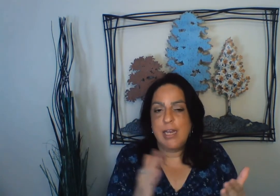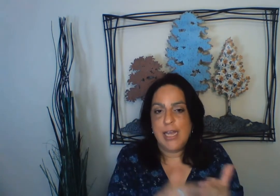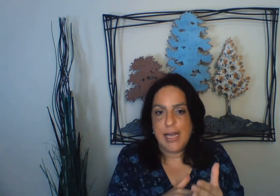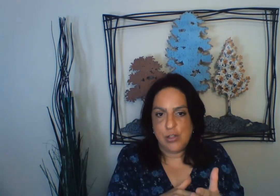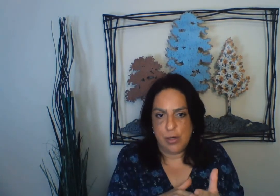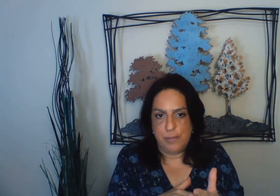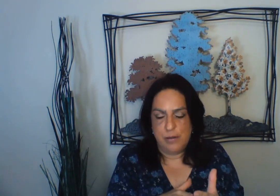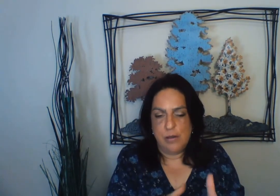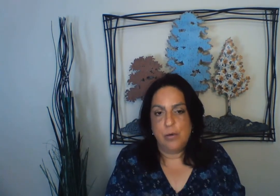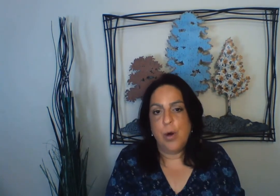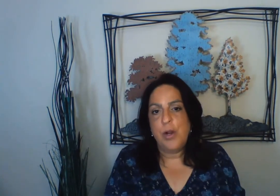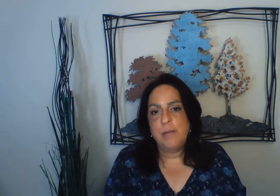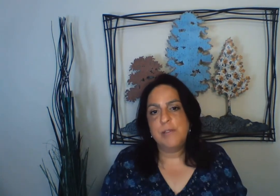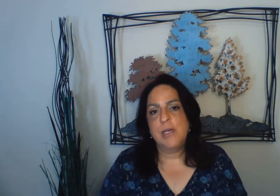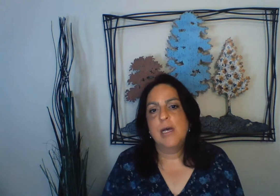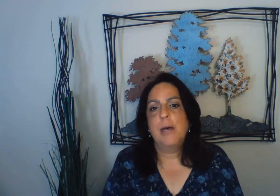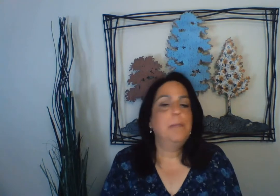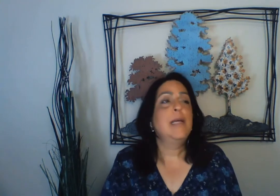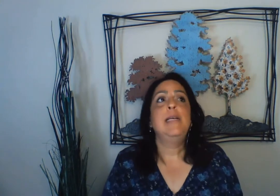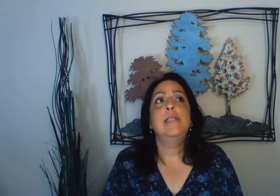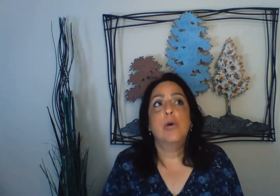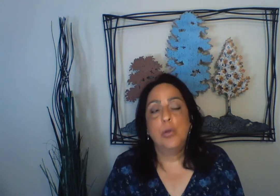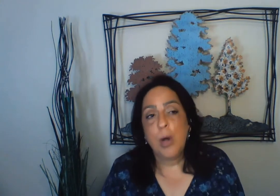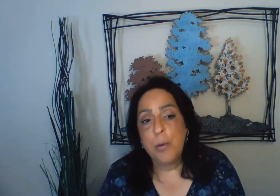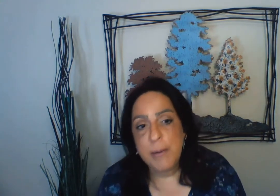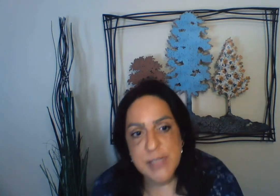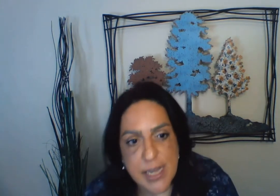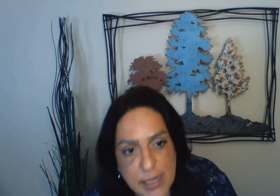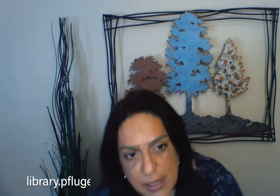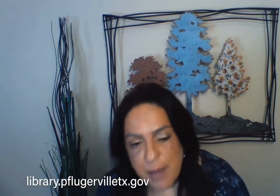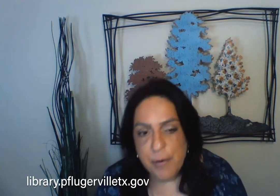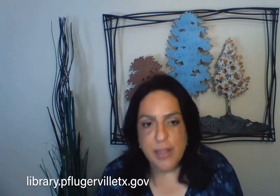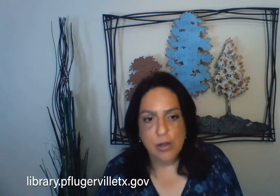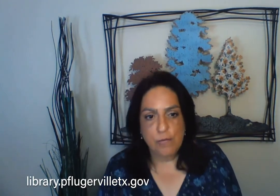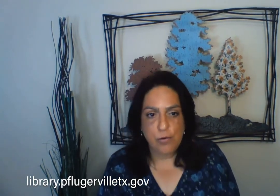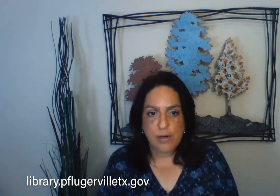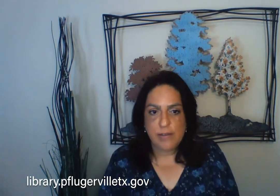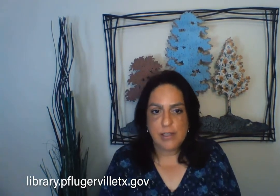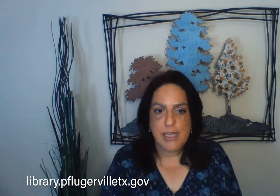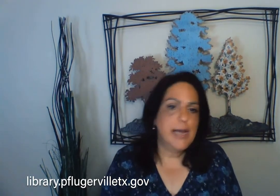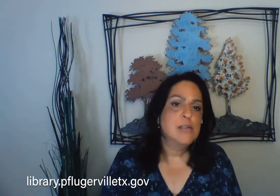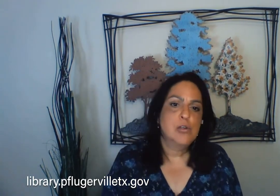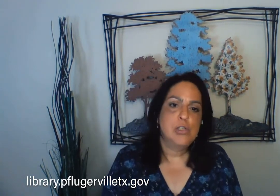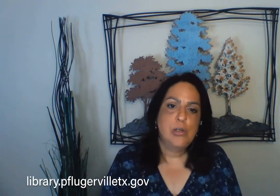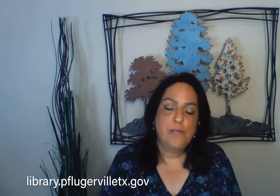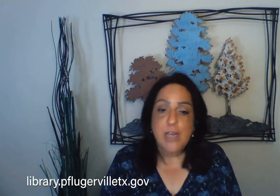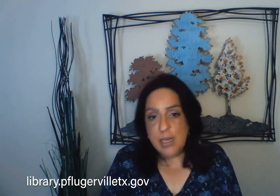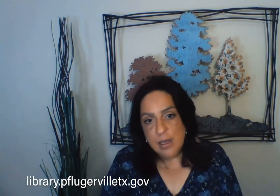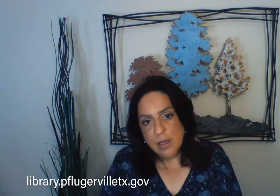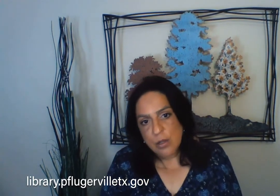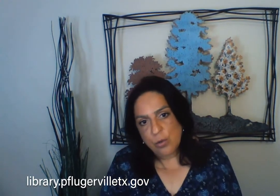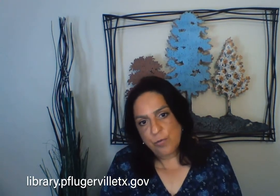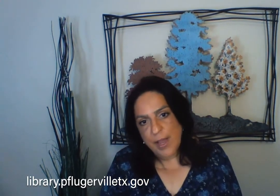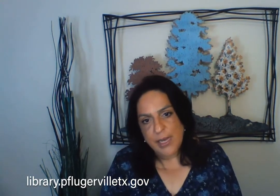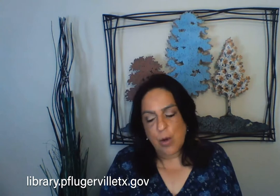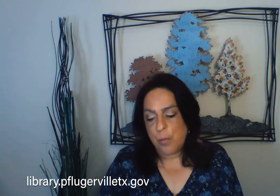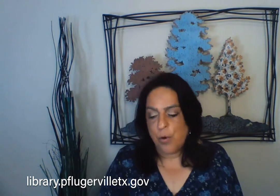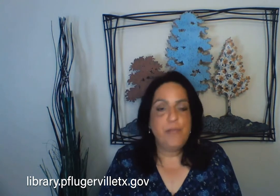can catch up. Grownups, please go to our website, library.flugervilletx.gov, to find out more